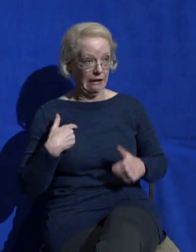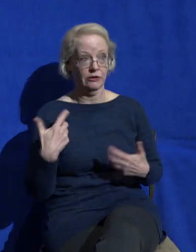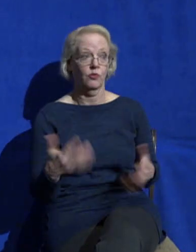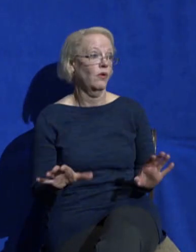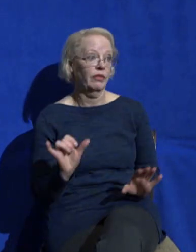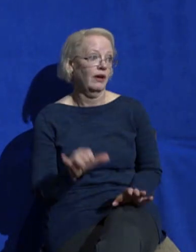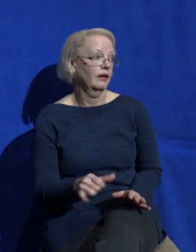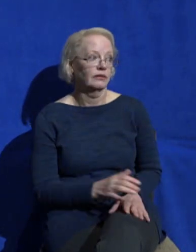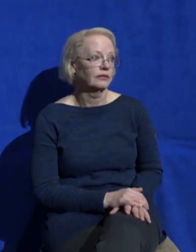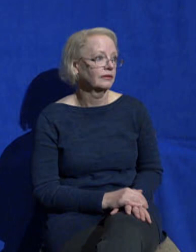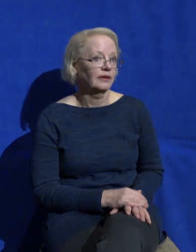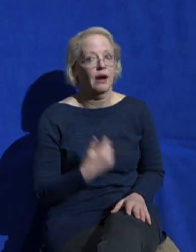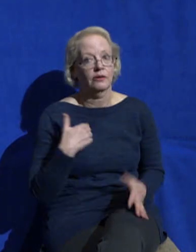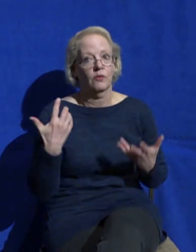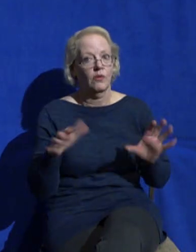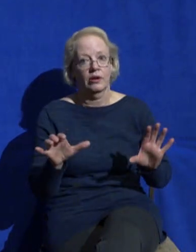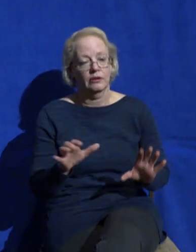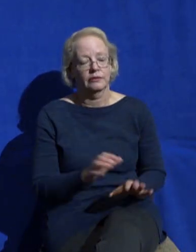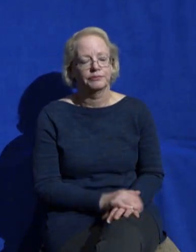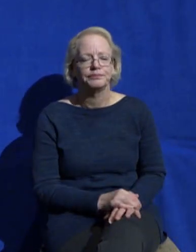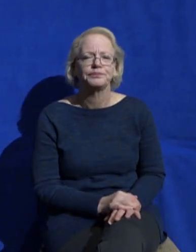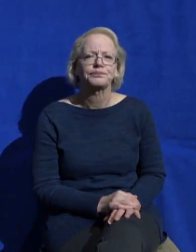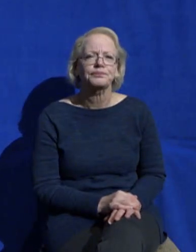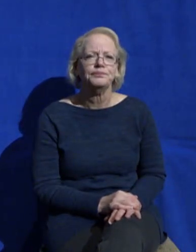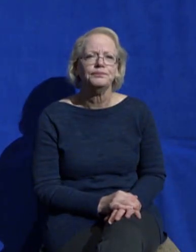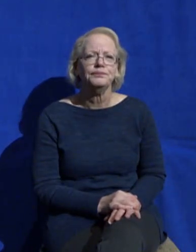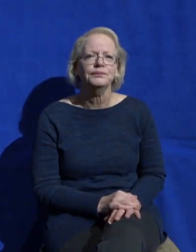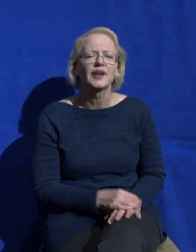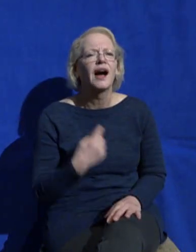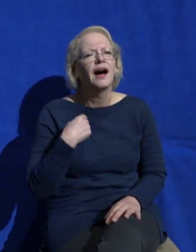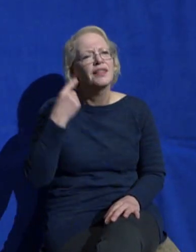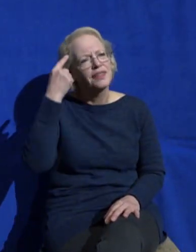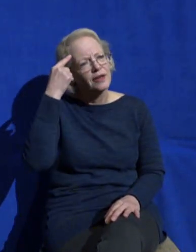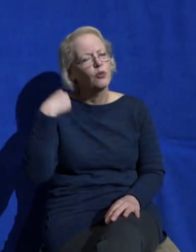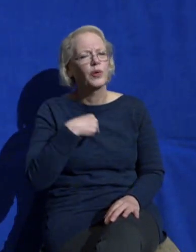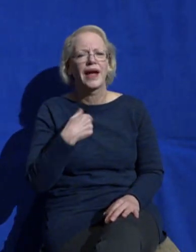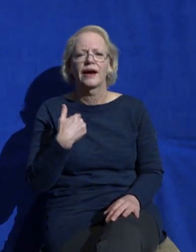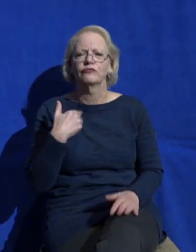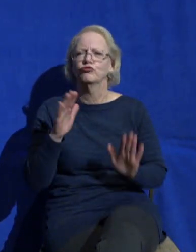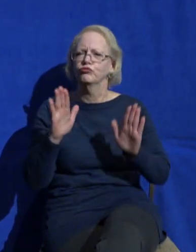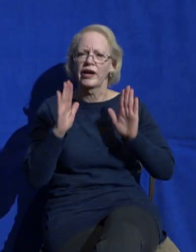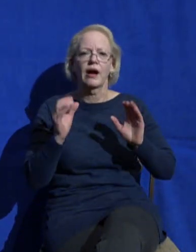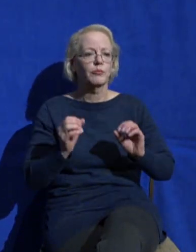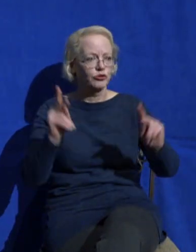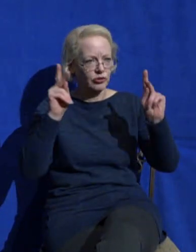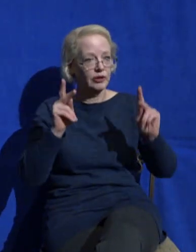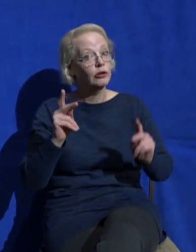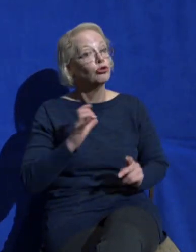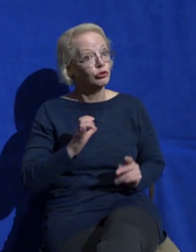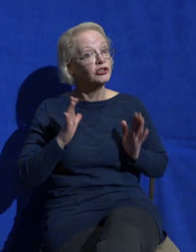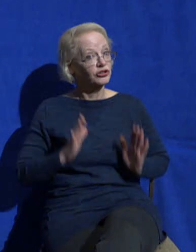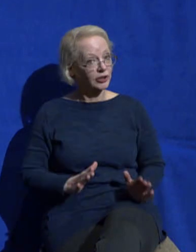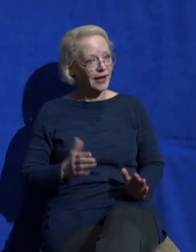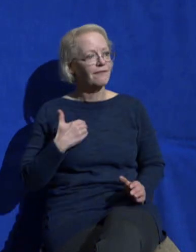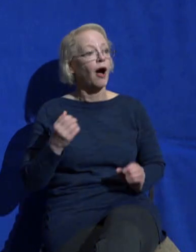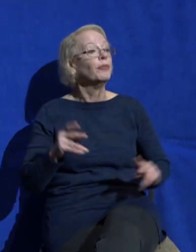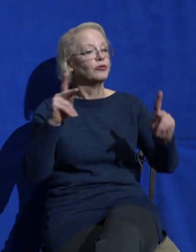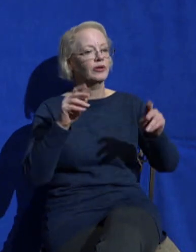I don't. And I think one of the greatest opportunities that Christians have in our culture, there's a lot of opportunities, y'all,